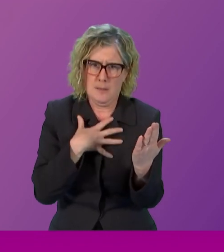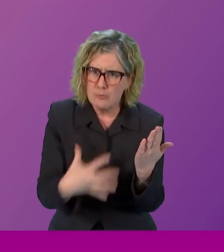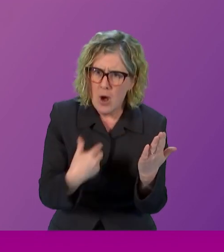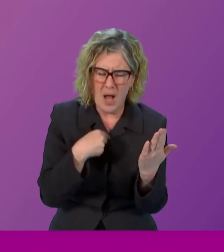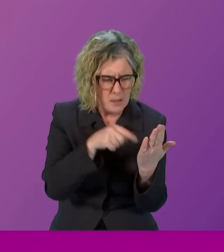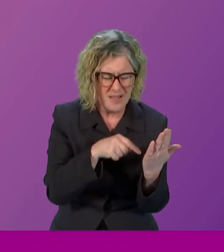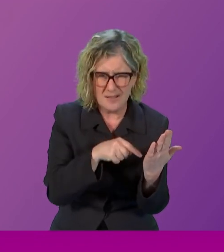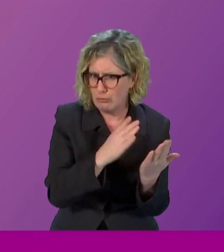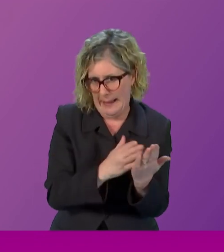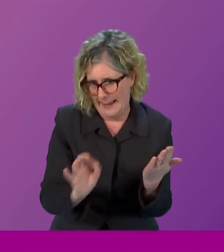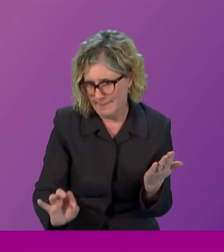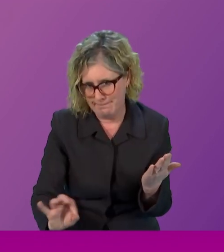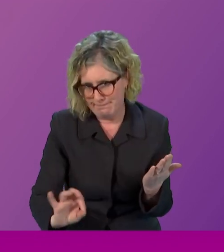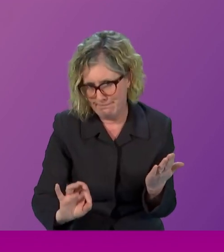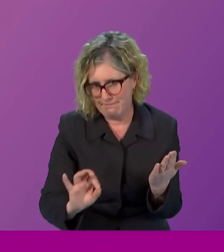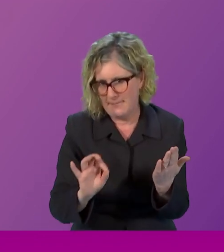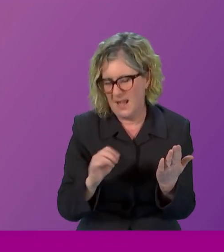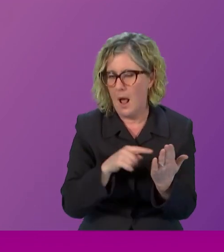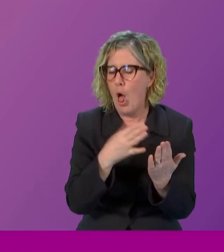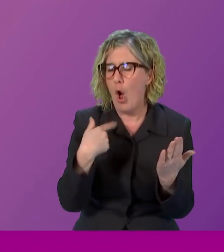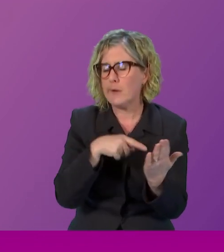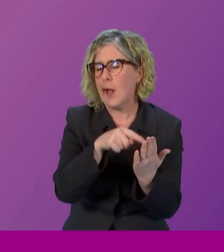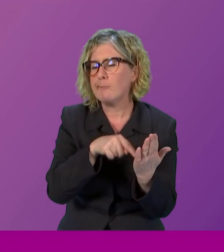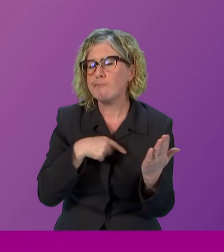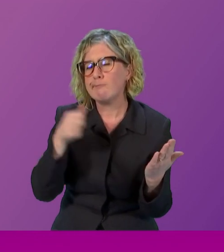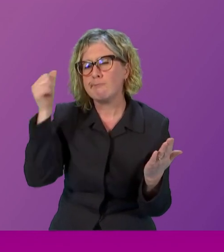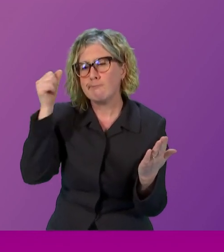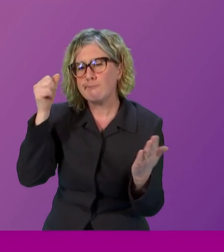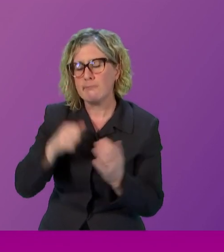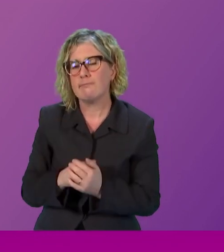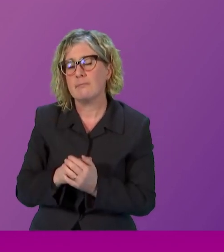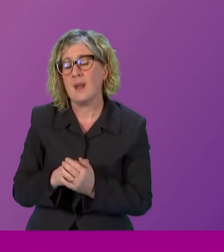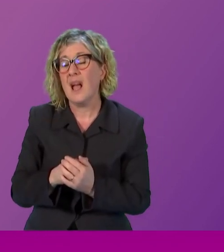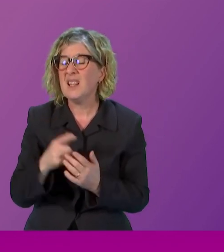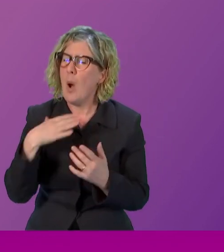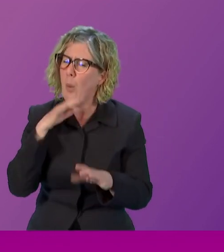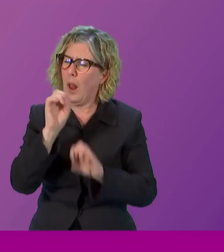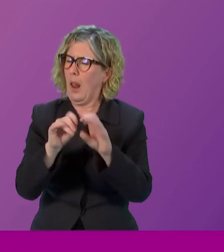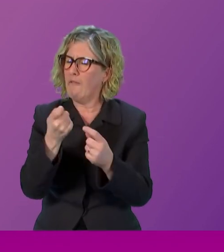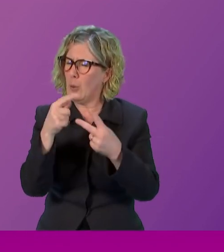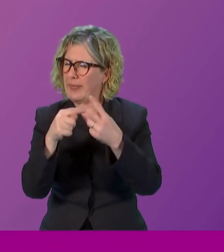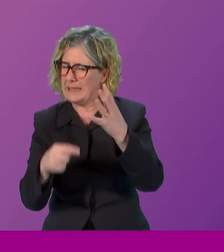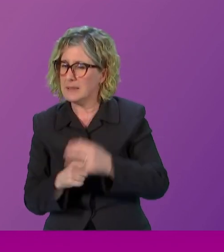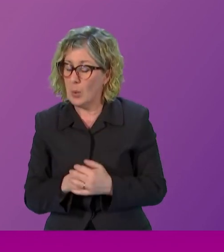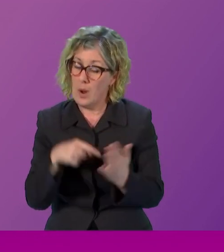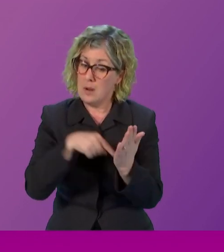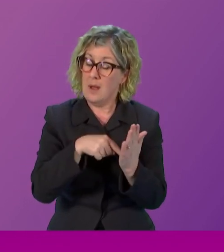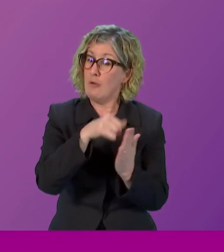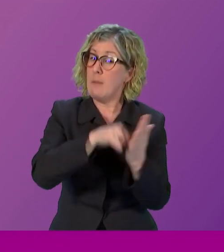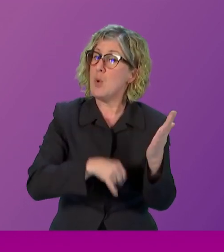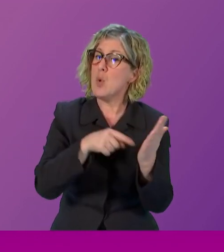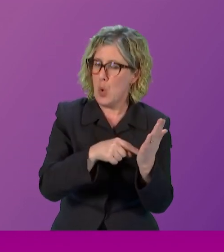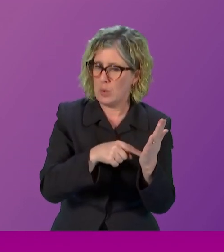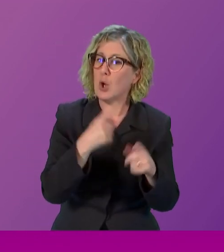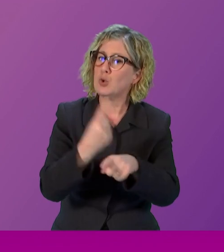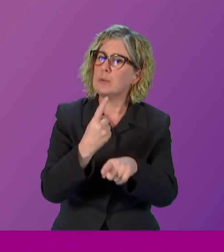the final issue I want to cover that report on entrepreneurship in Scotland supported the idea of